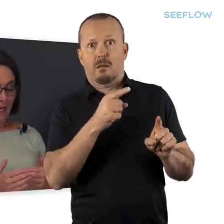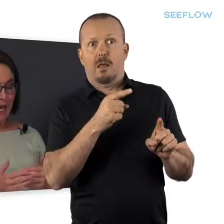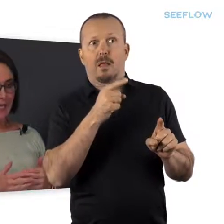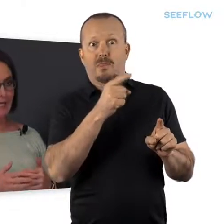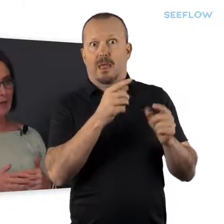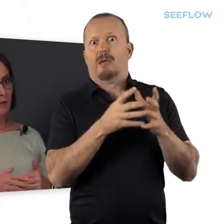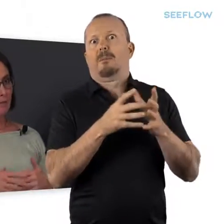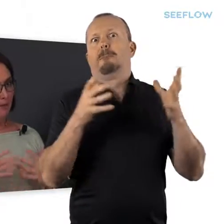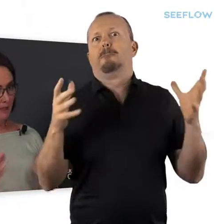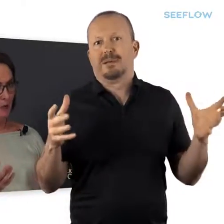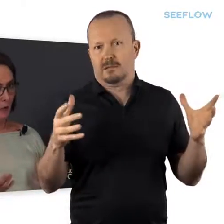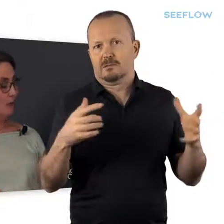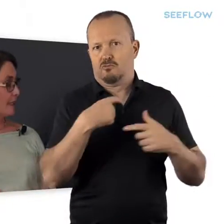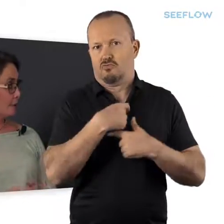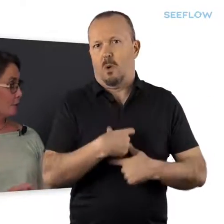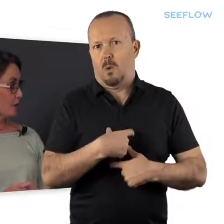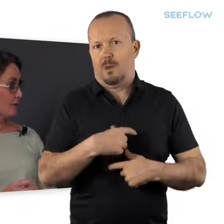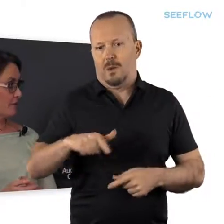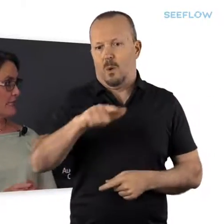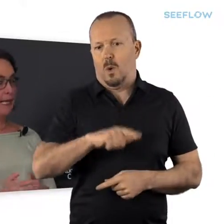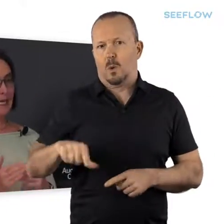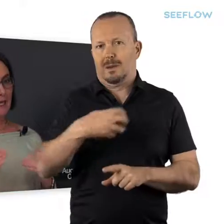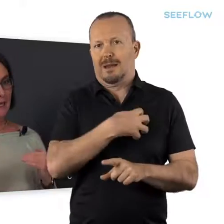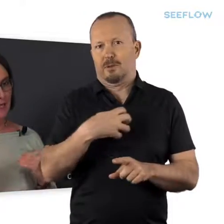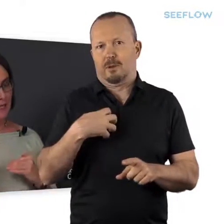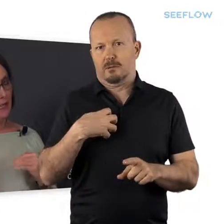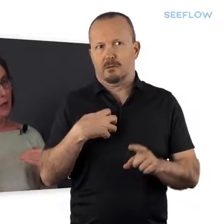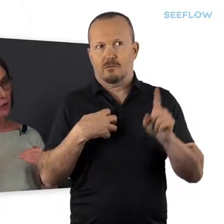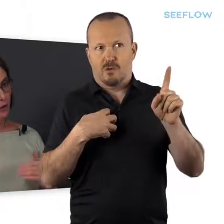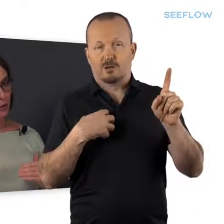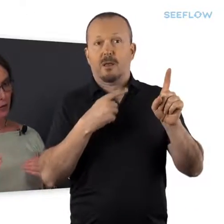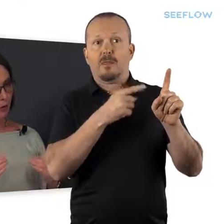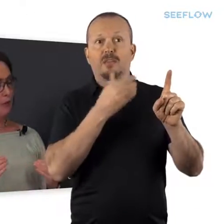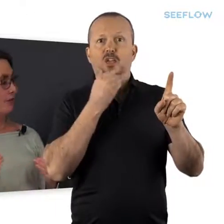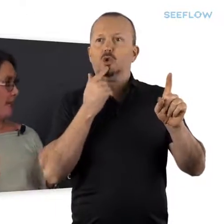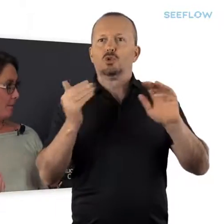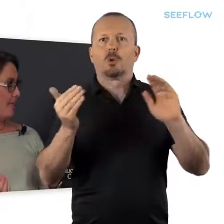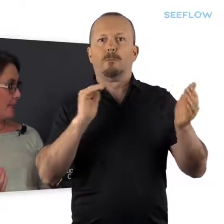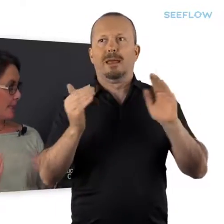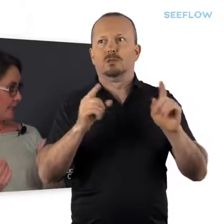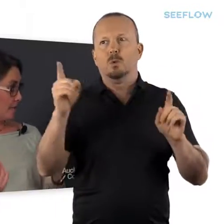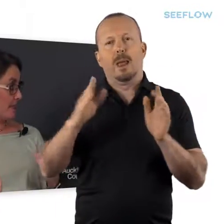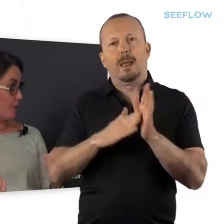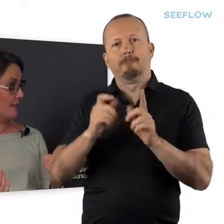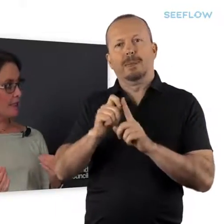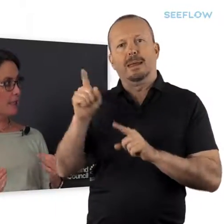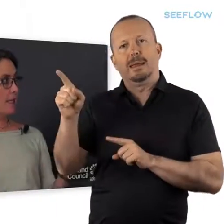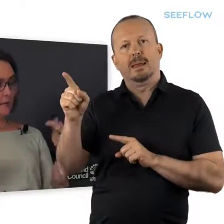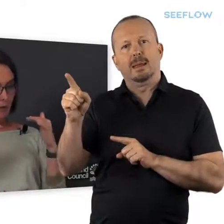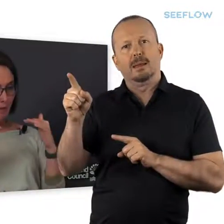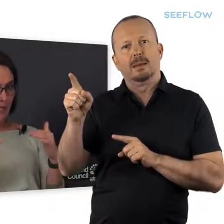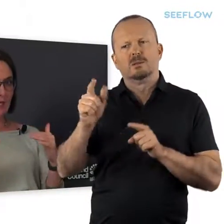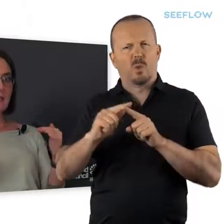as the biggest role in local government. And they used the role of an MP as a benchmark.